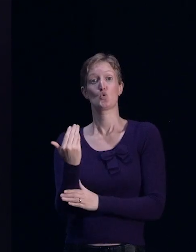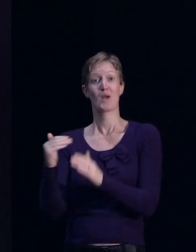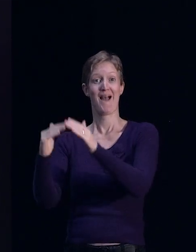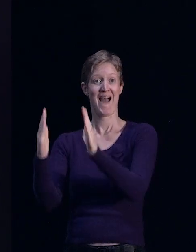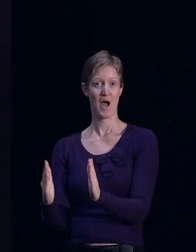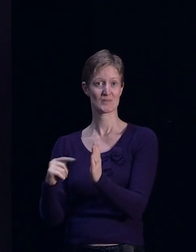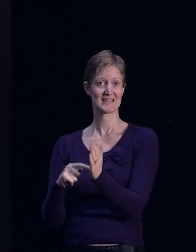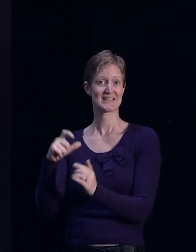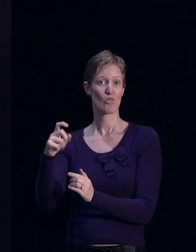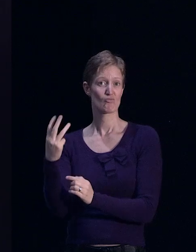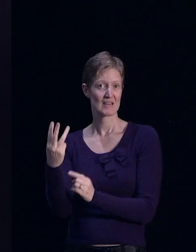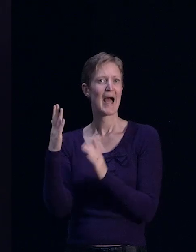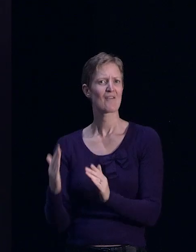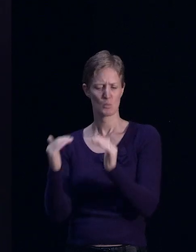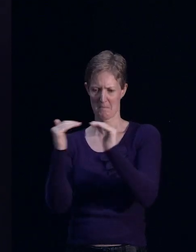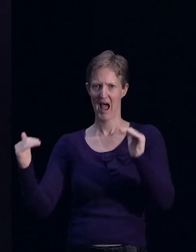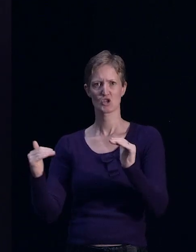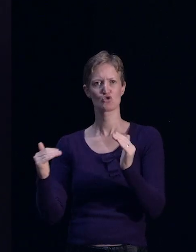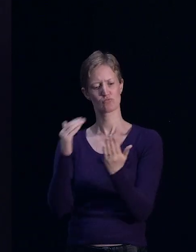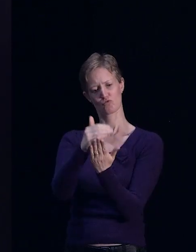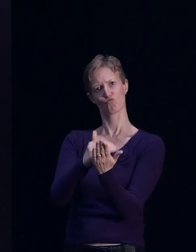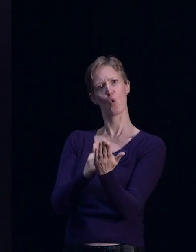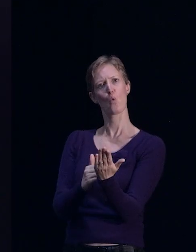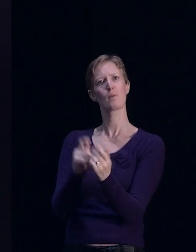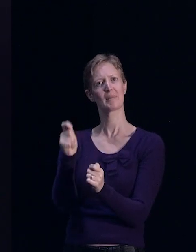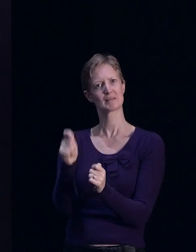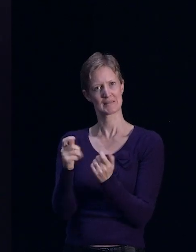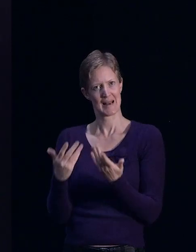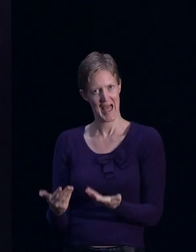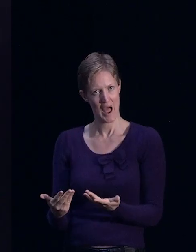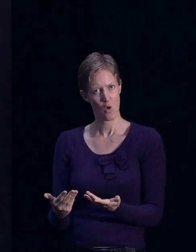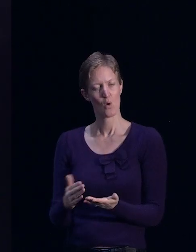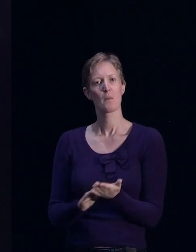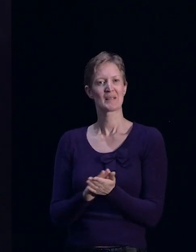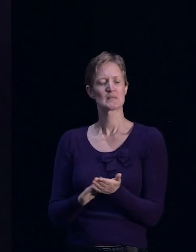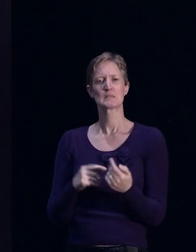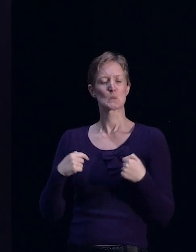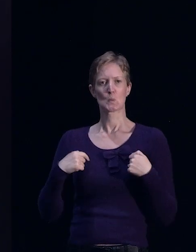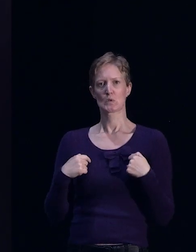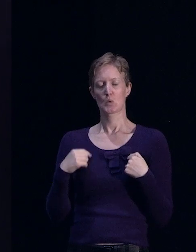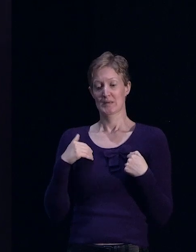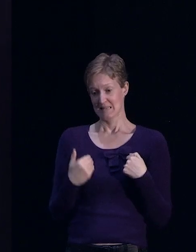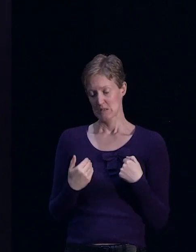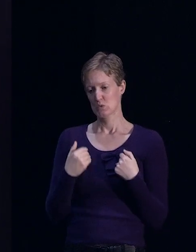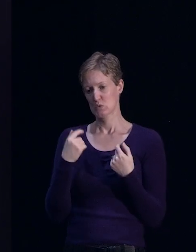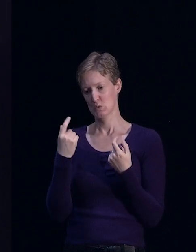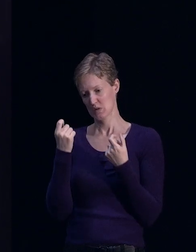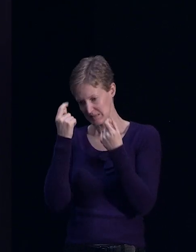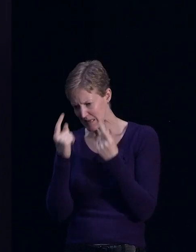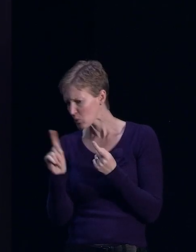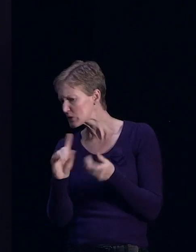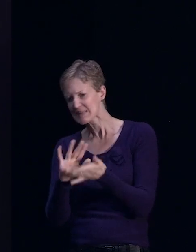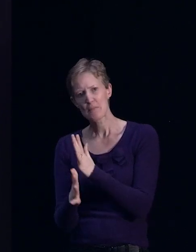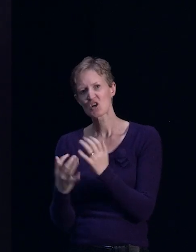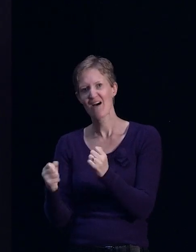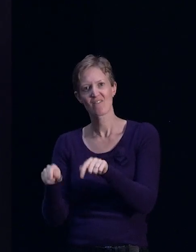to comply with current code. So that is less of a concern to us and we don't have to necessarily understand any existing damage or